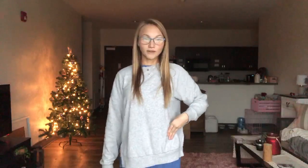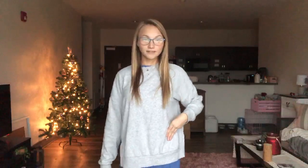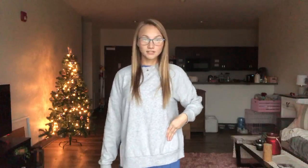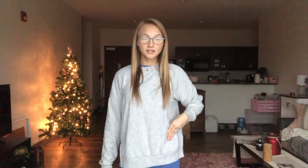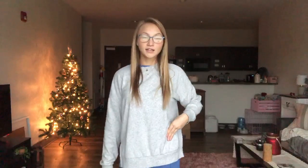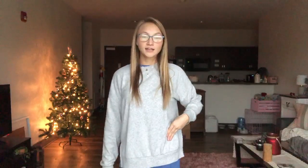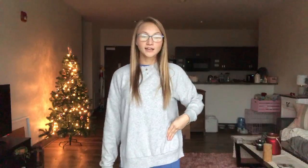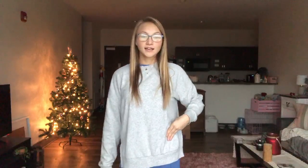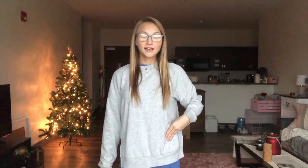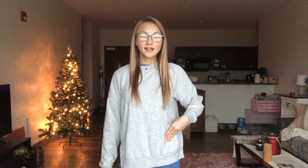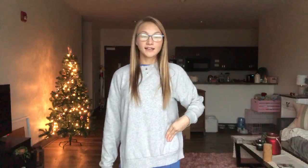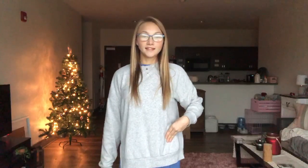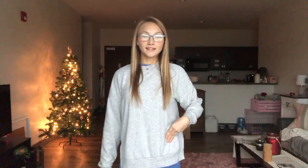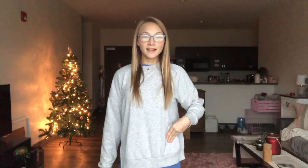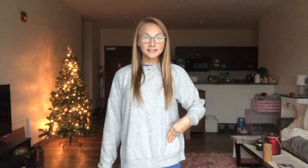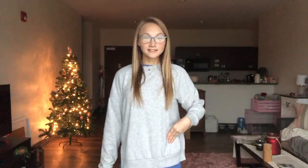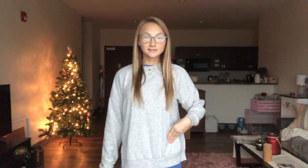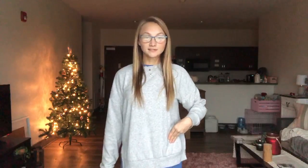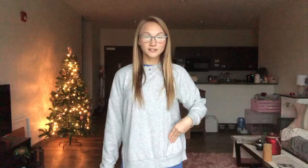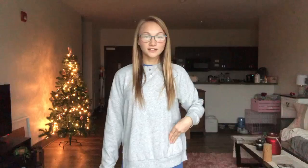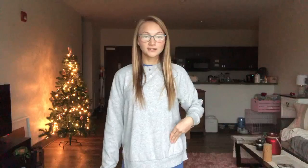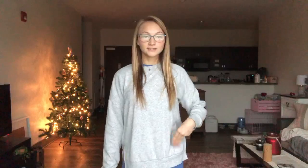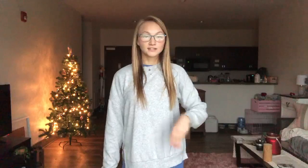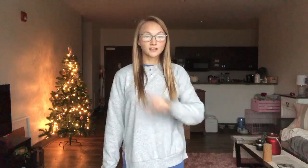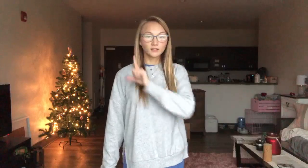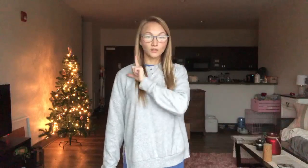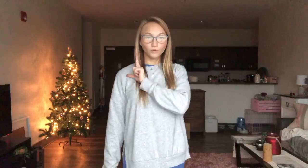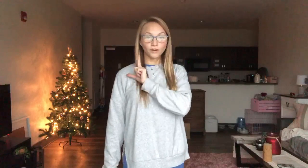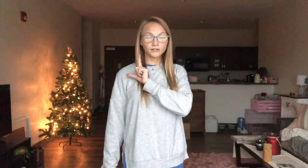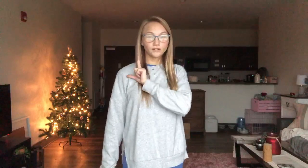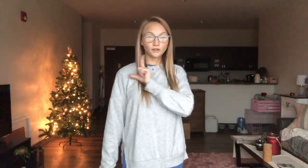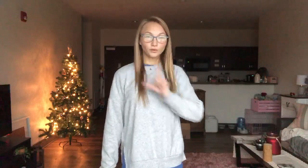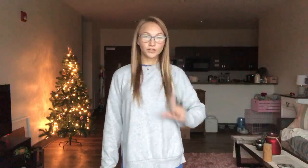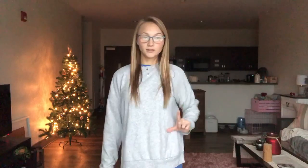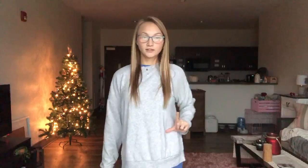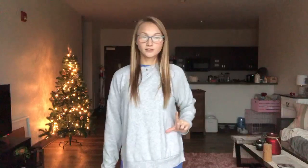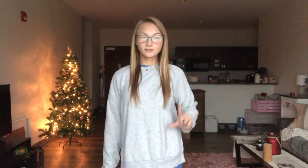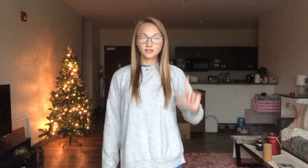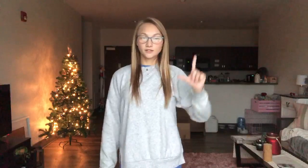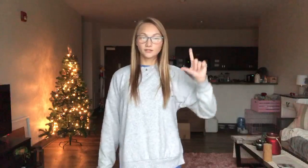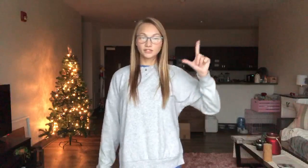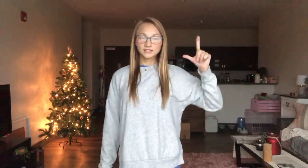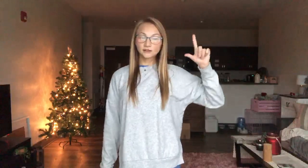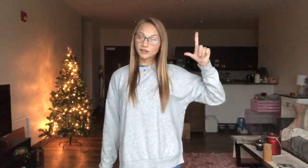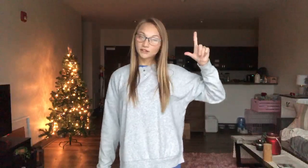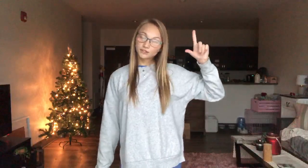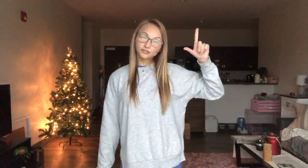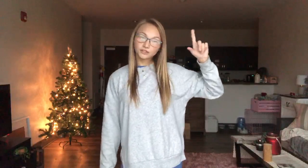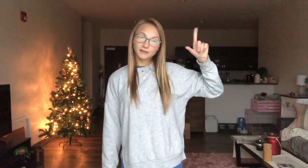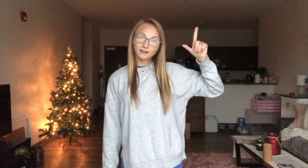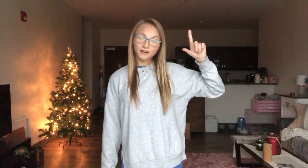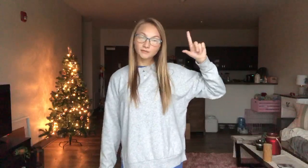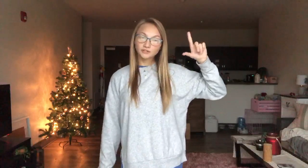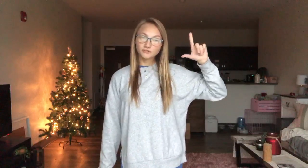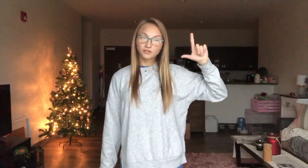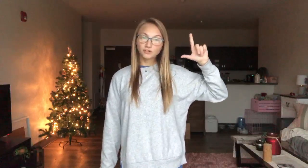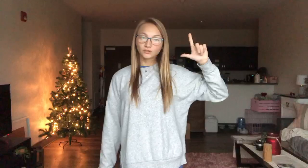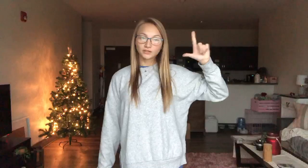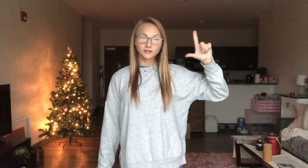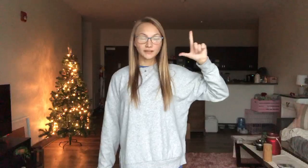waist. And then, the next is the Lord. So, just how we usually make our hand motion for the Lord, we're going to